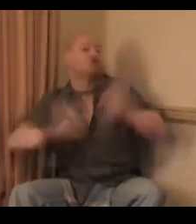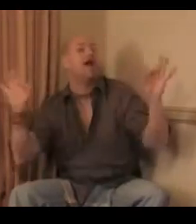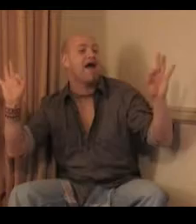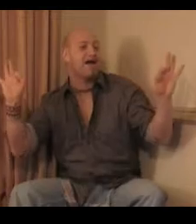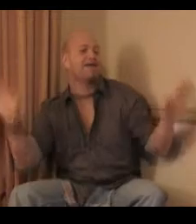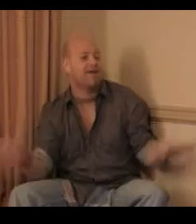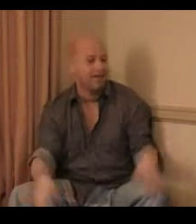that